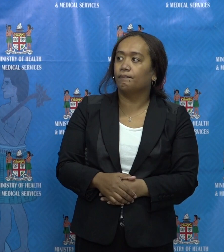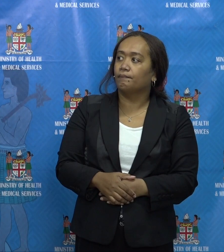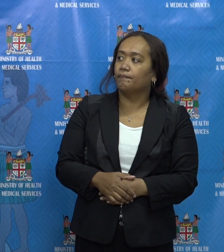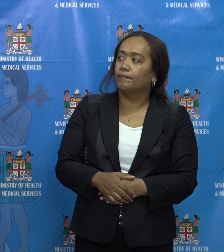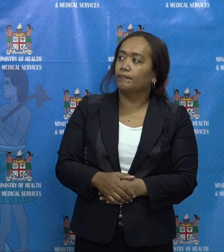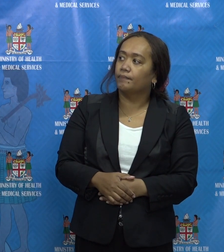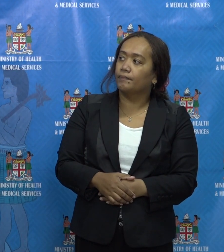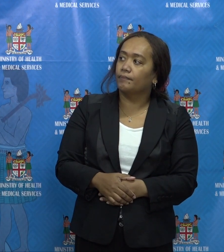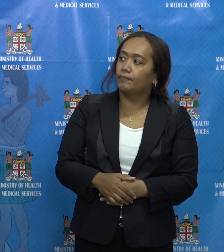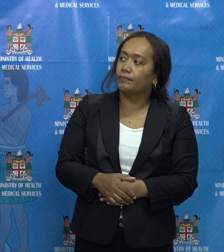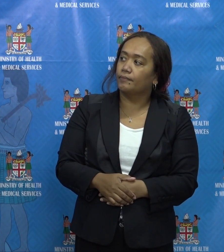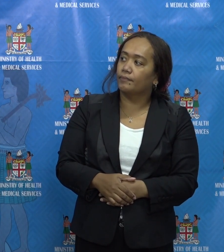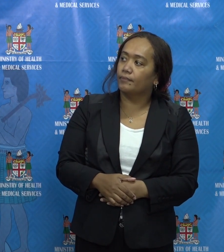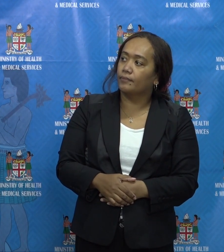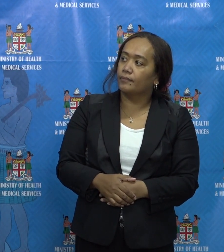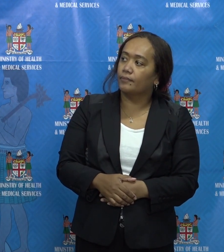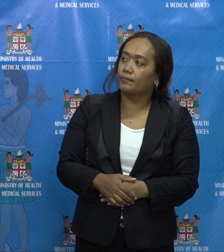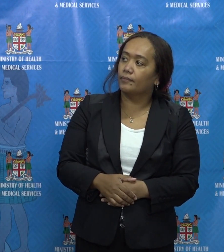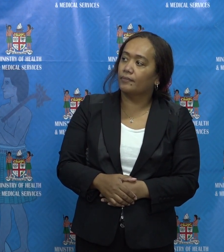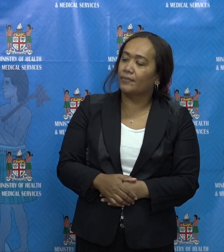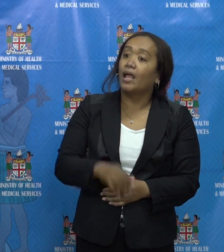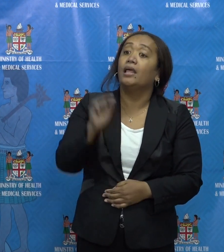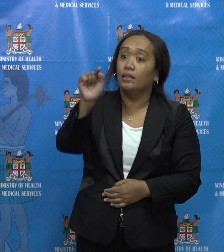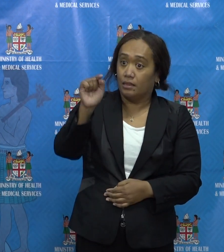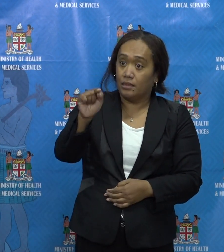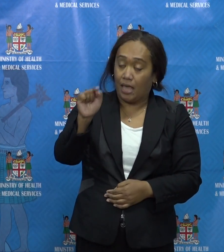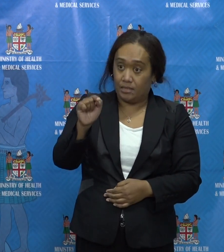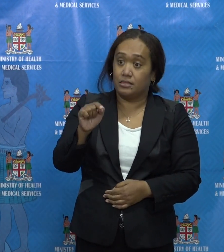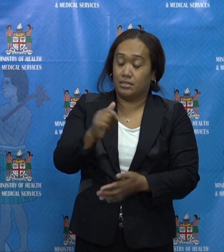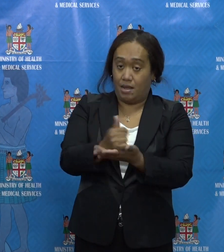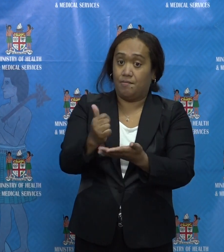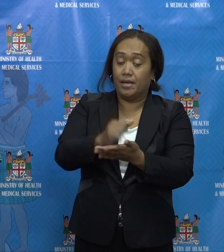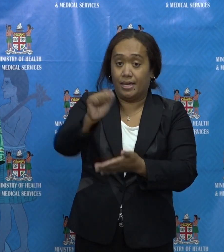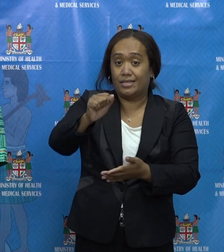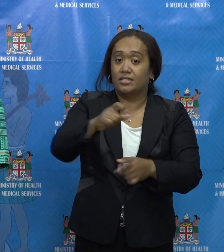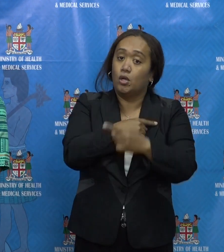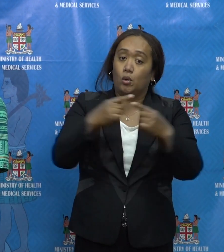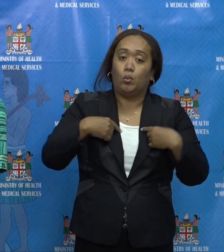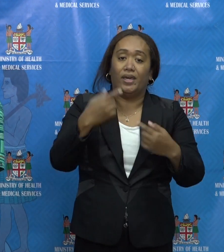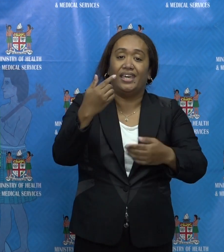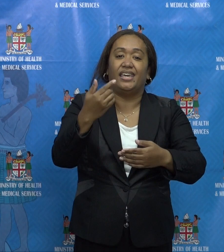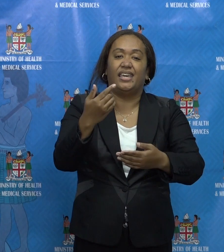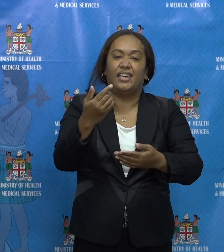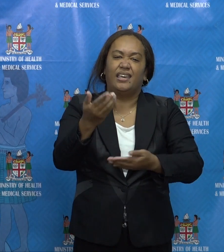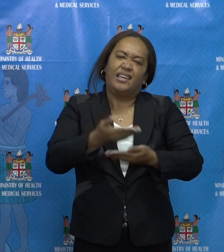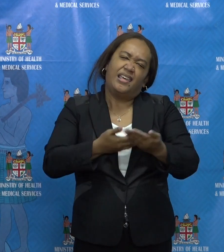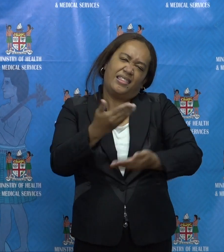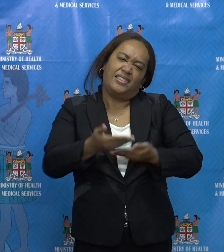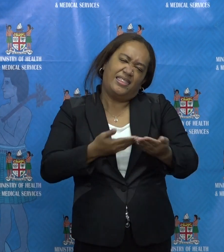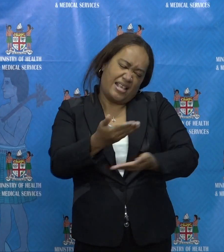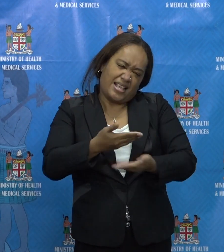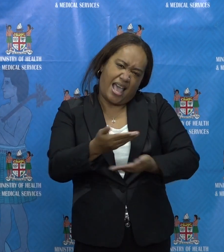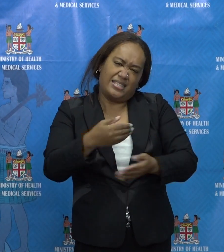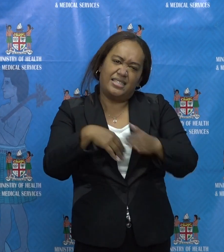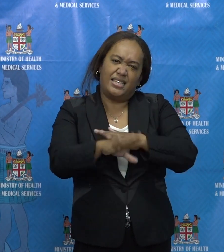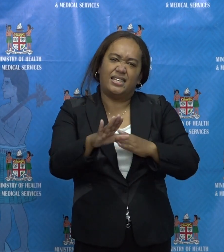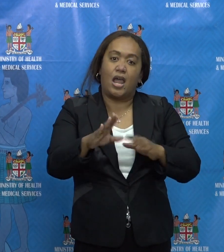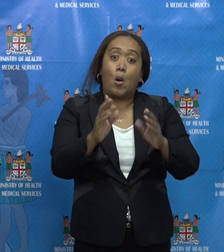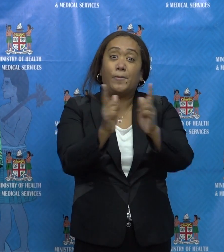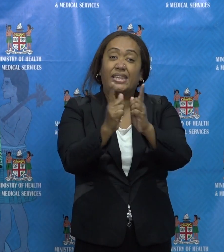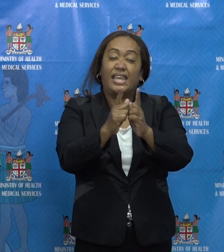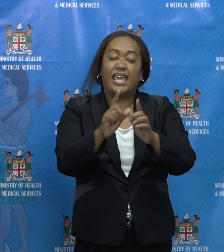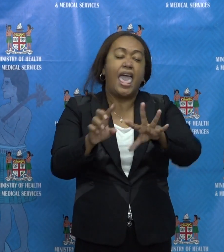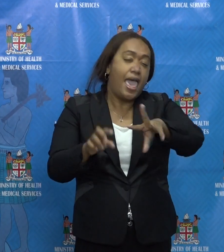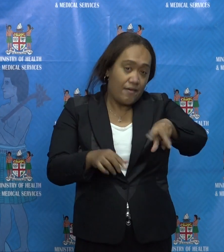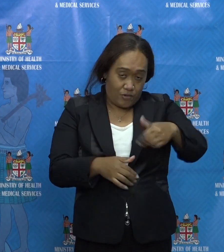So, right now, those are... That's a number that we discuss in our operational meeting every morning. And, I